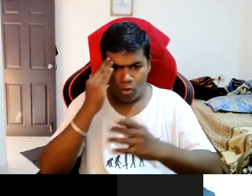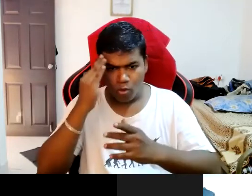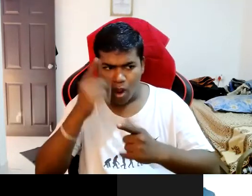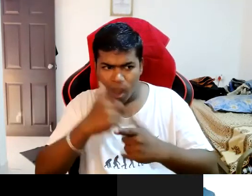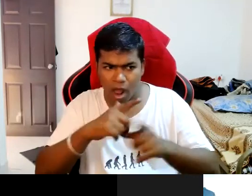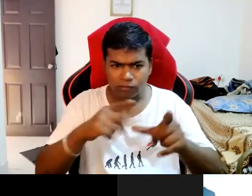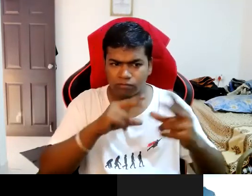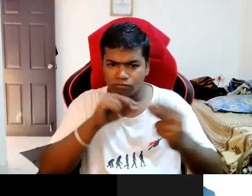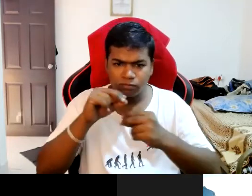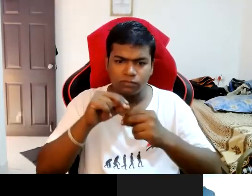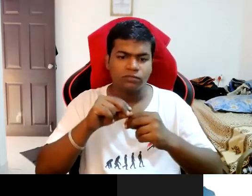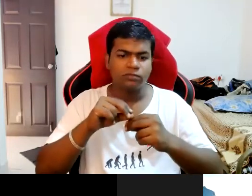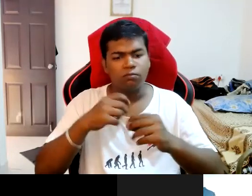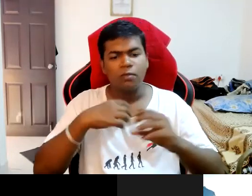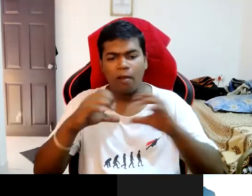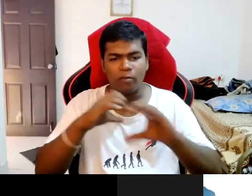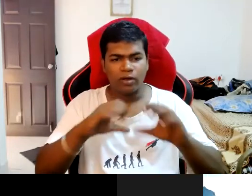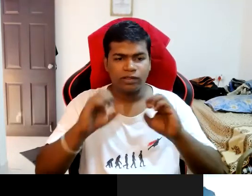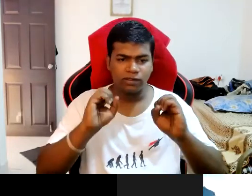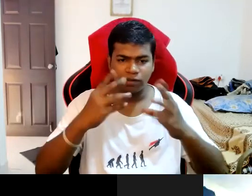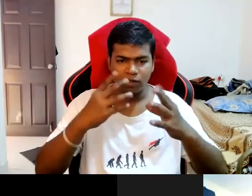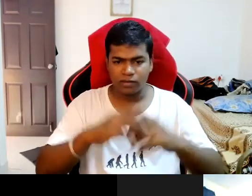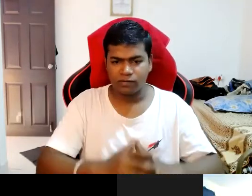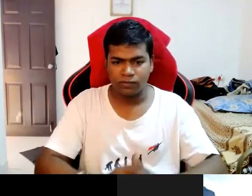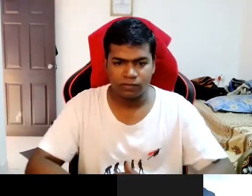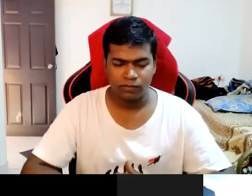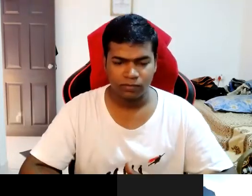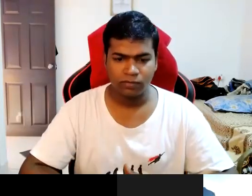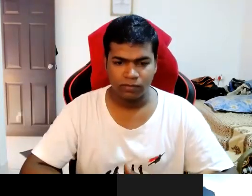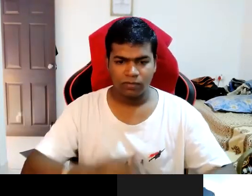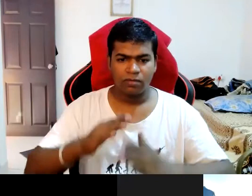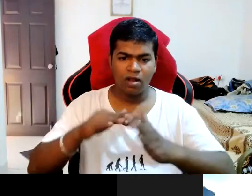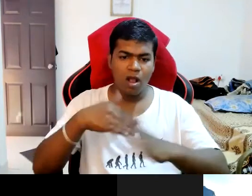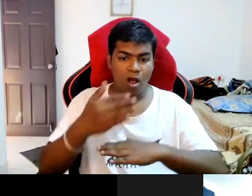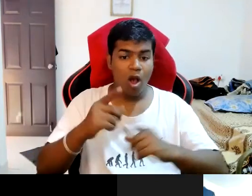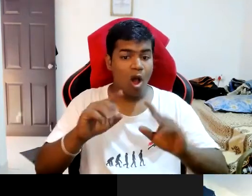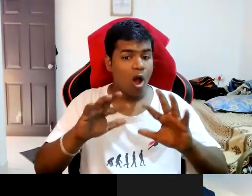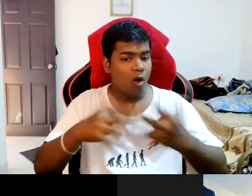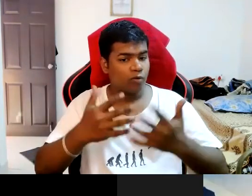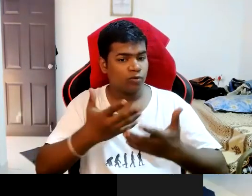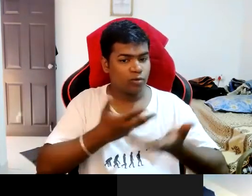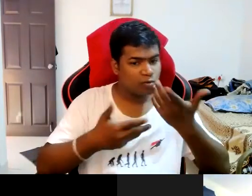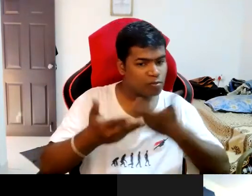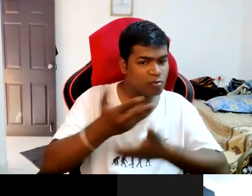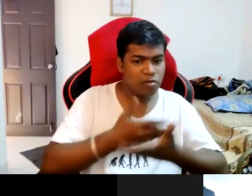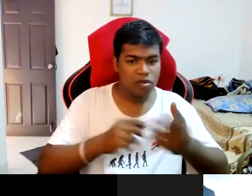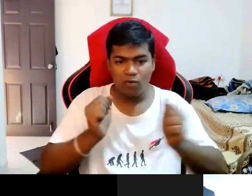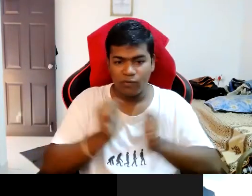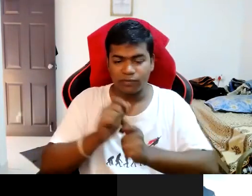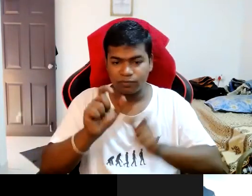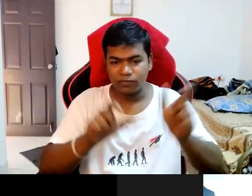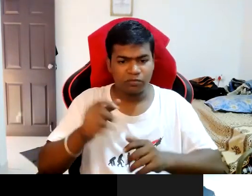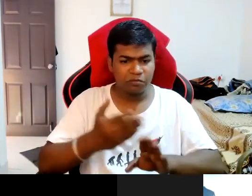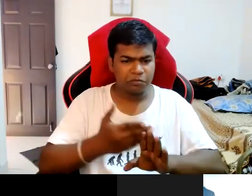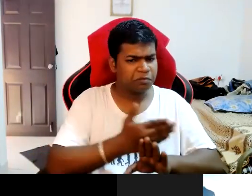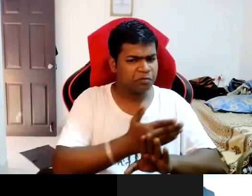communicating uh and after uh I don't know how to mingle with people in that time because I never used